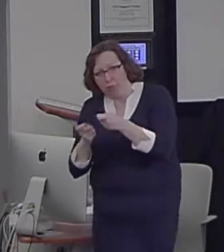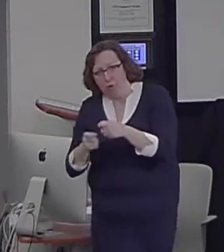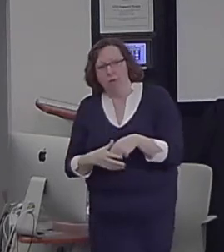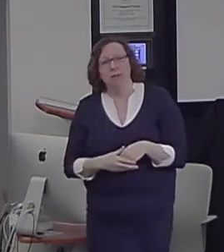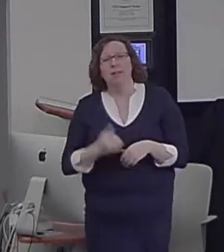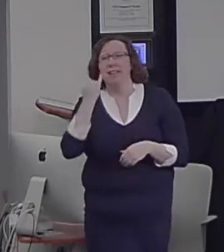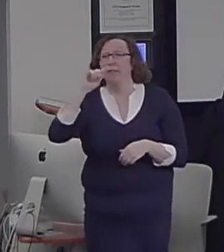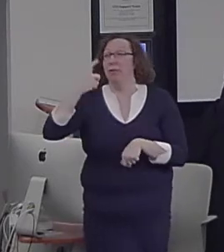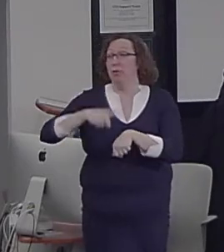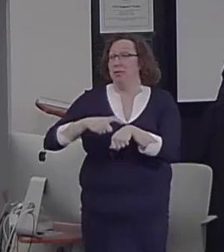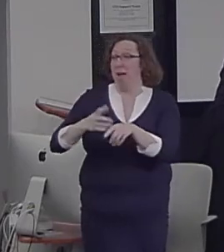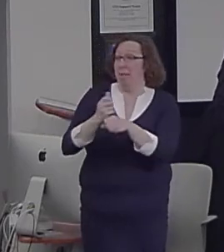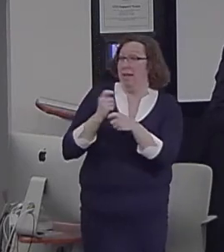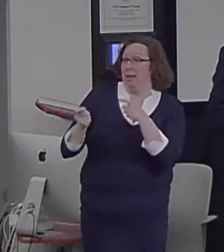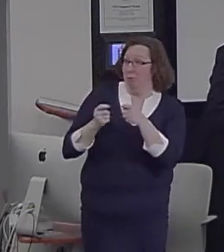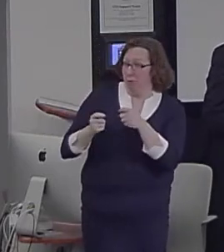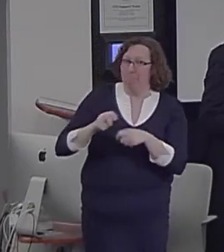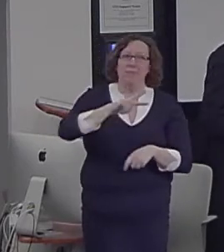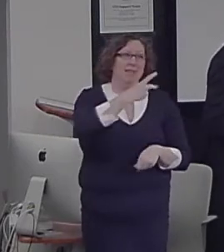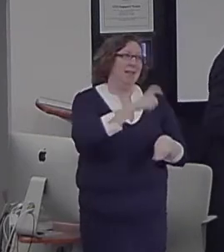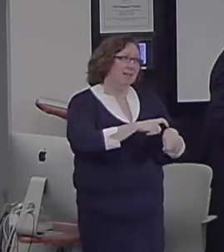different versions of the problem solving and reappraisal tasks.